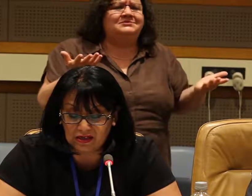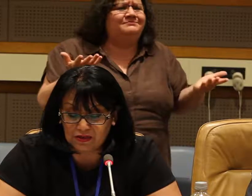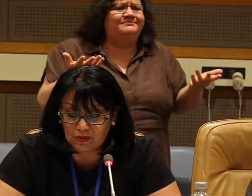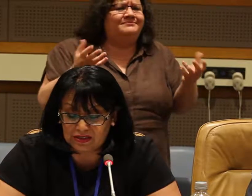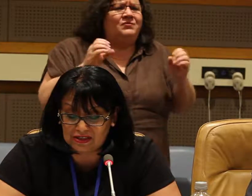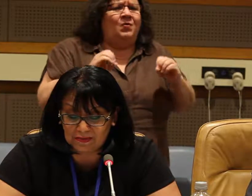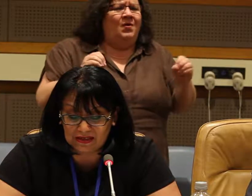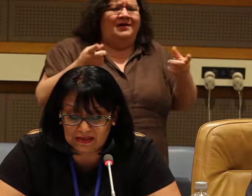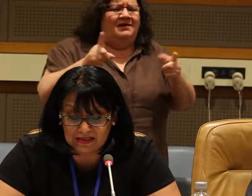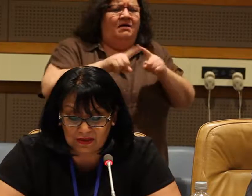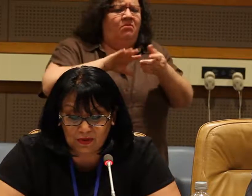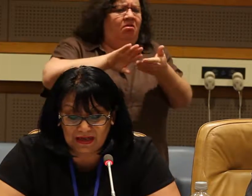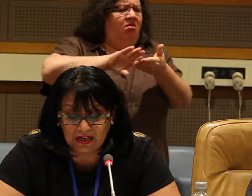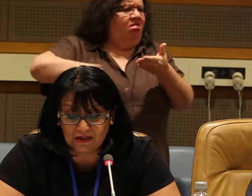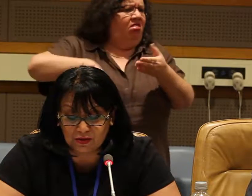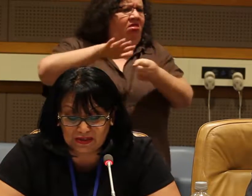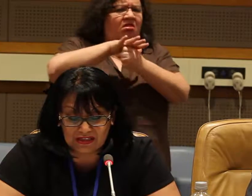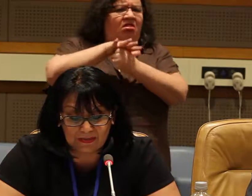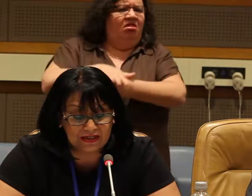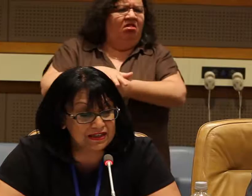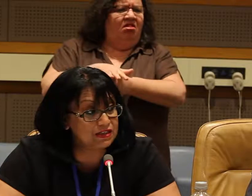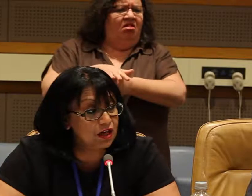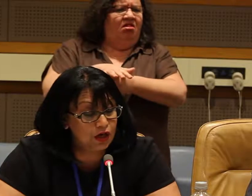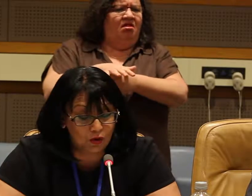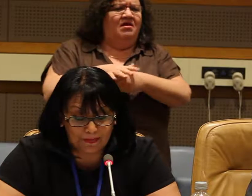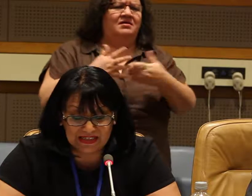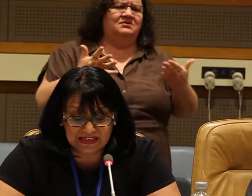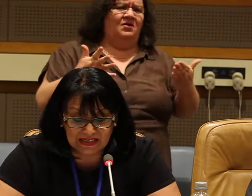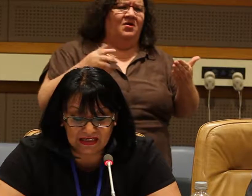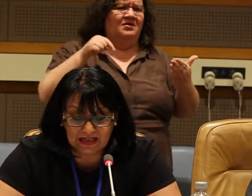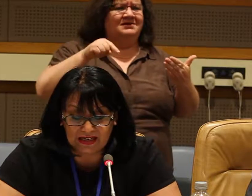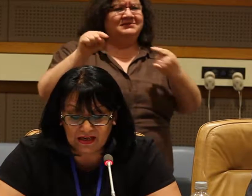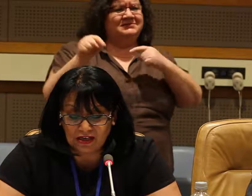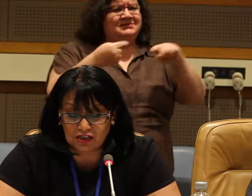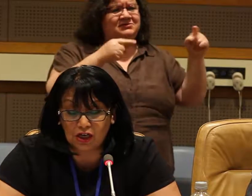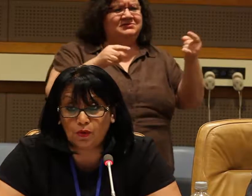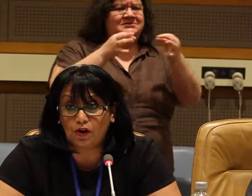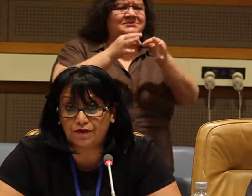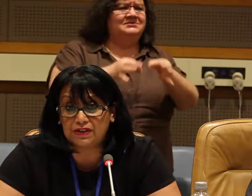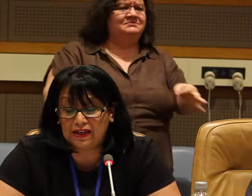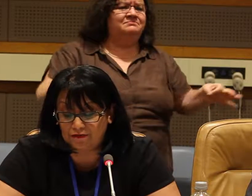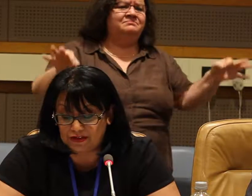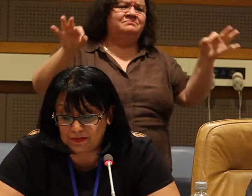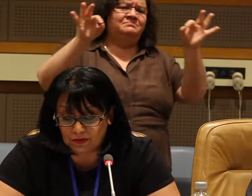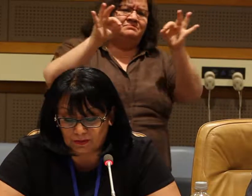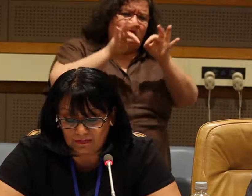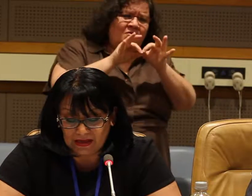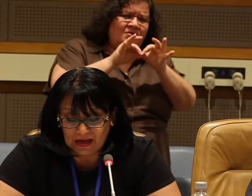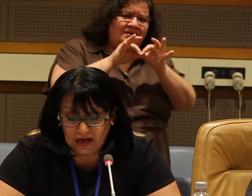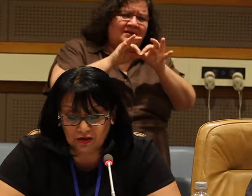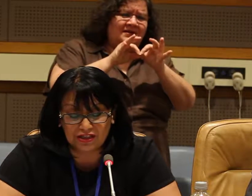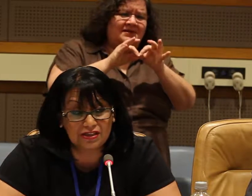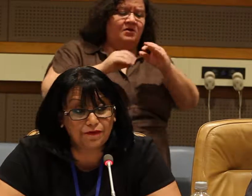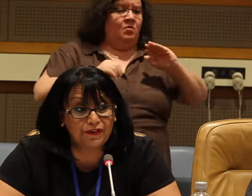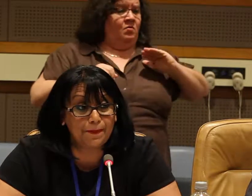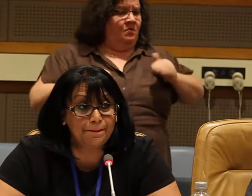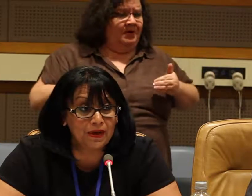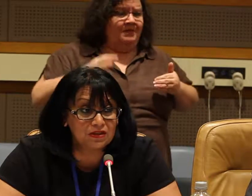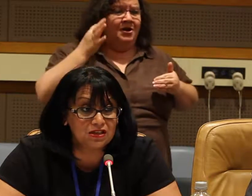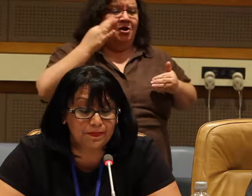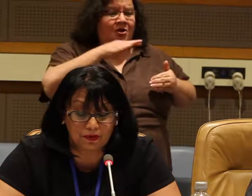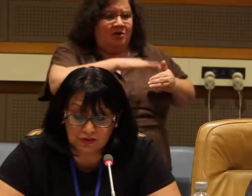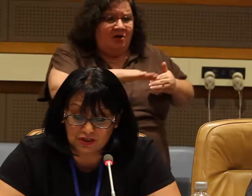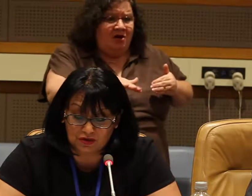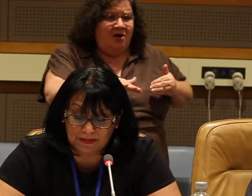women and girls with disability, women and girls with disabilities who are particularly so often invisible, and are suffering